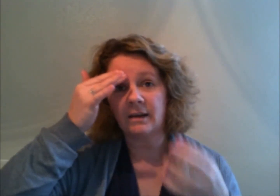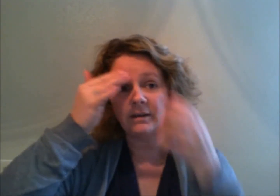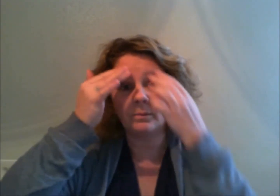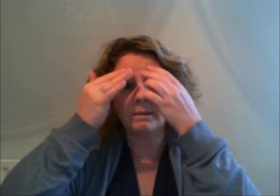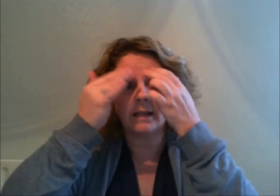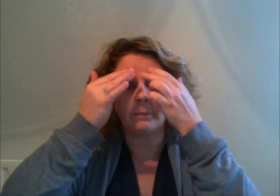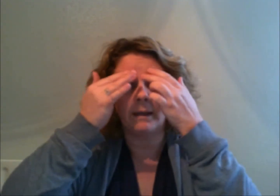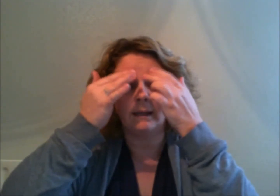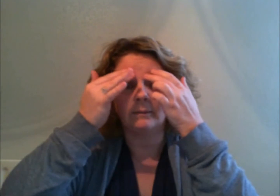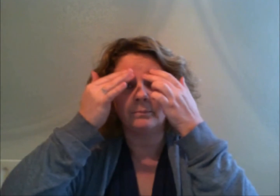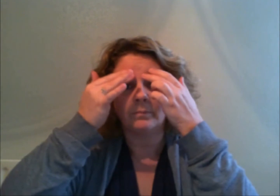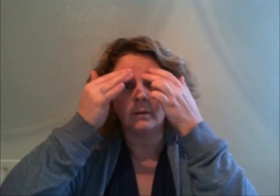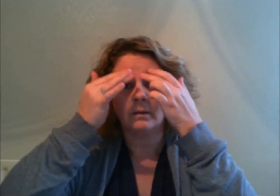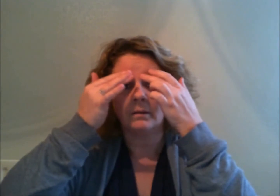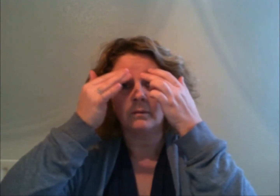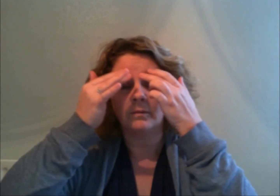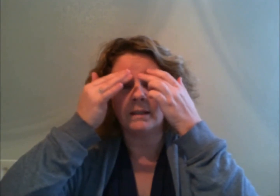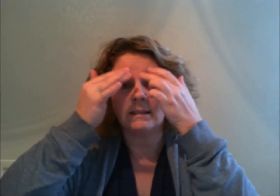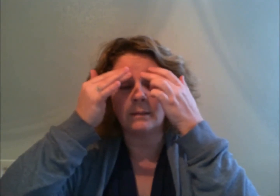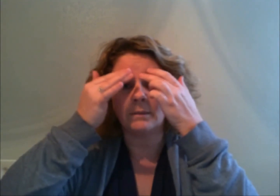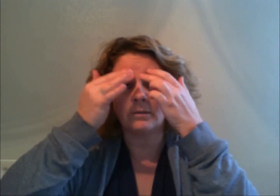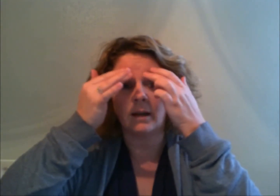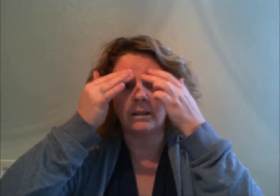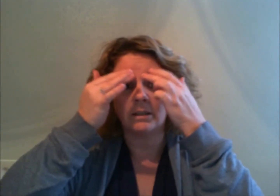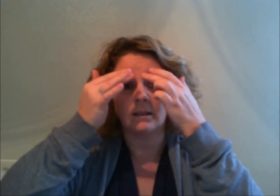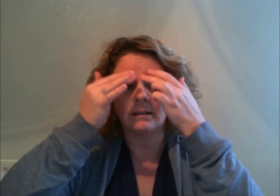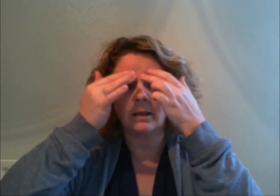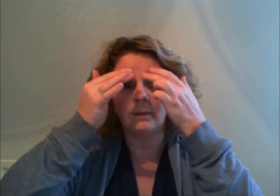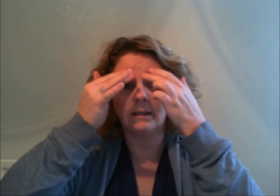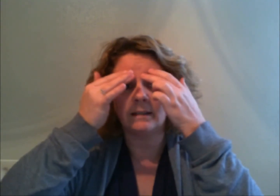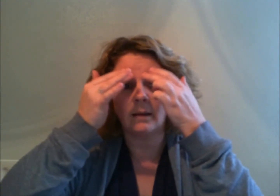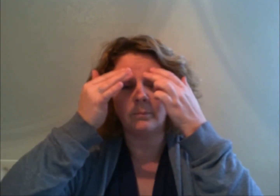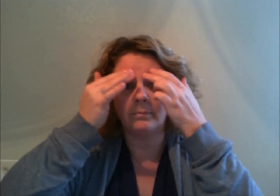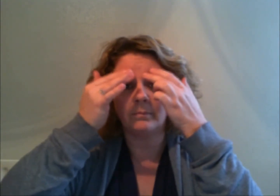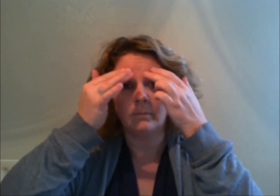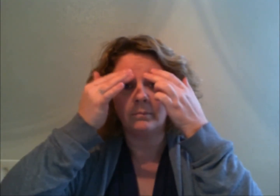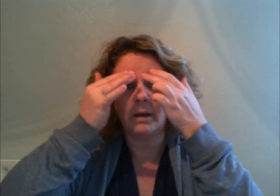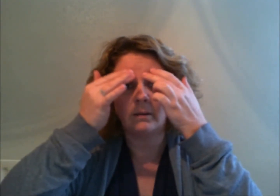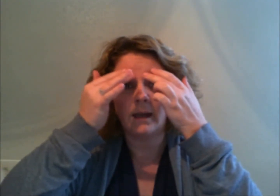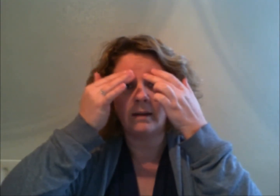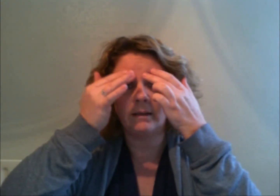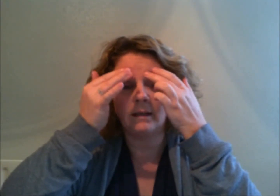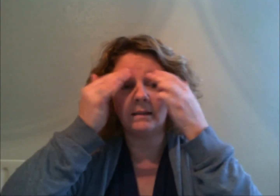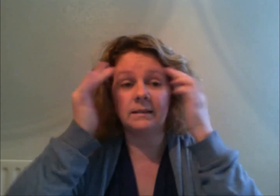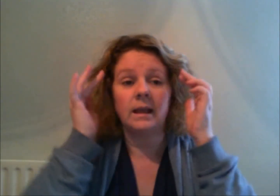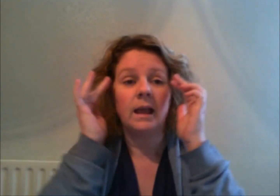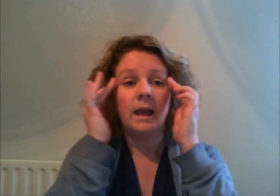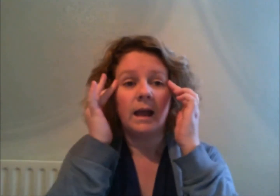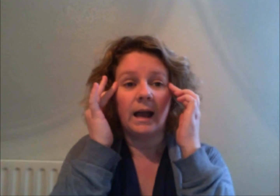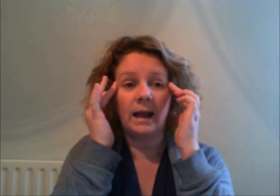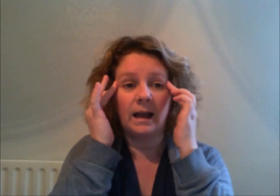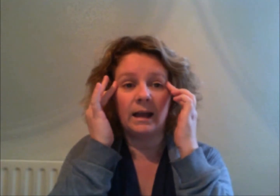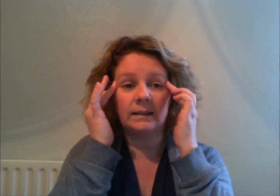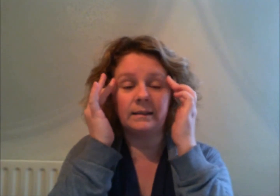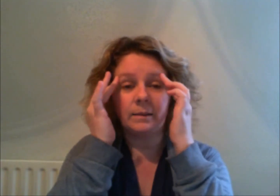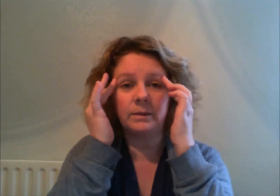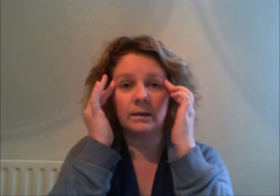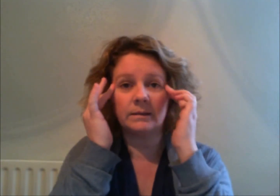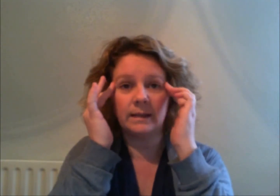carry on with tapping for this demonstration so we can tap both areas and then we go to the